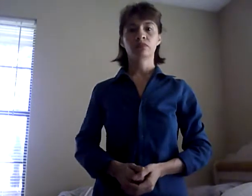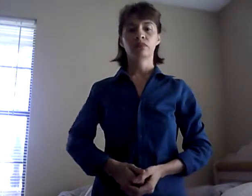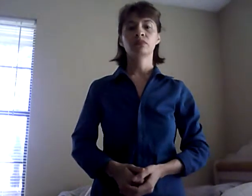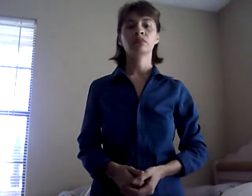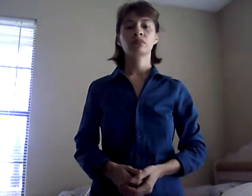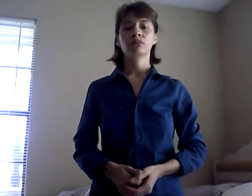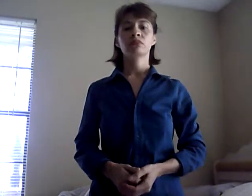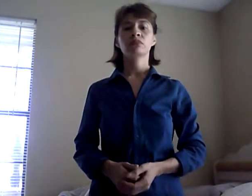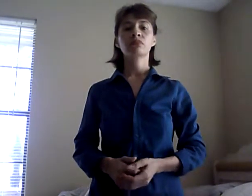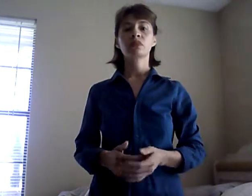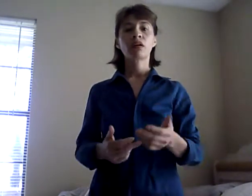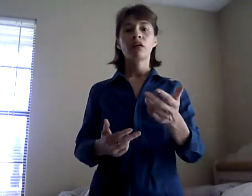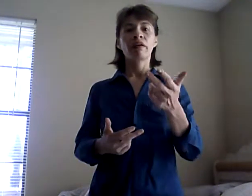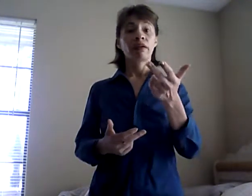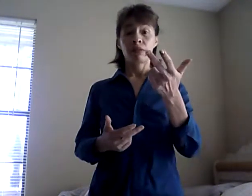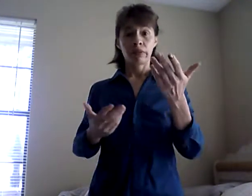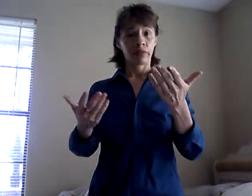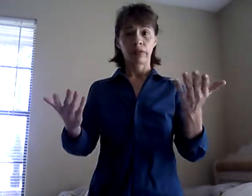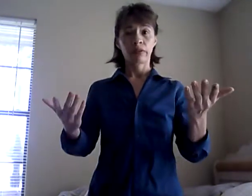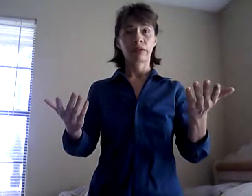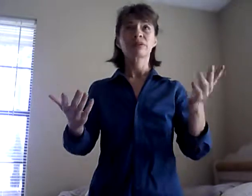The sun, the moon, and the truth.